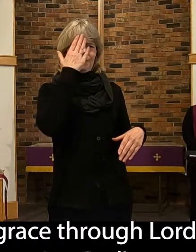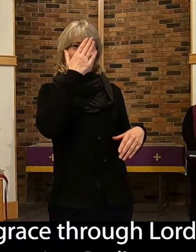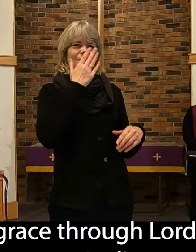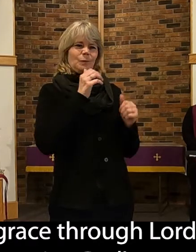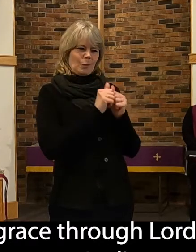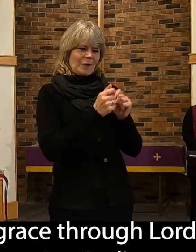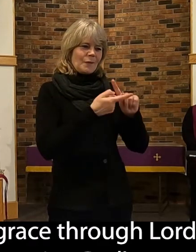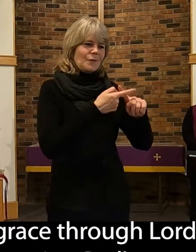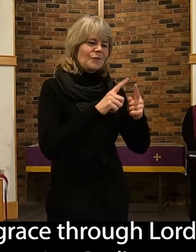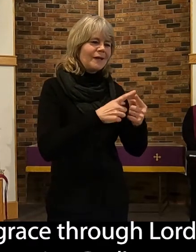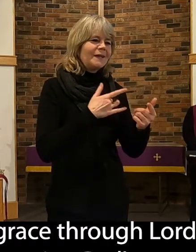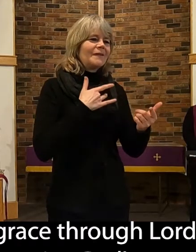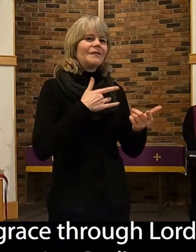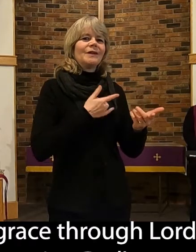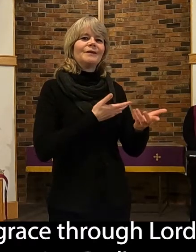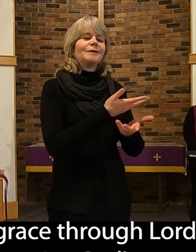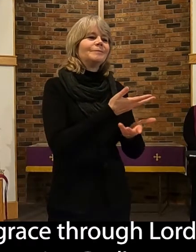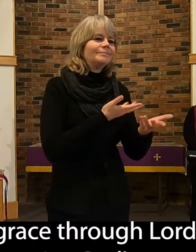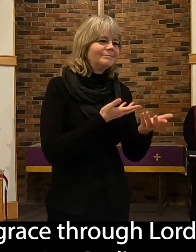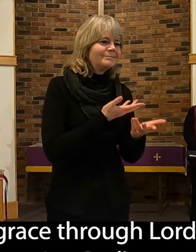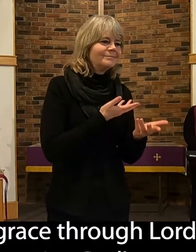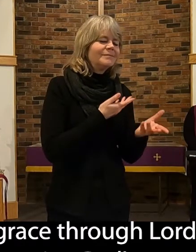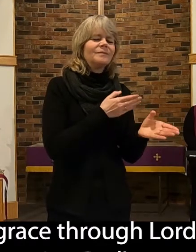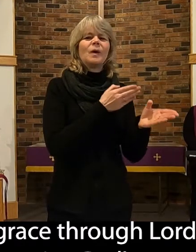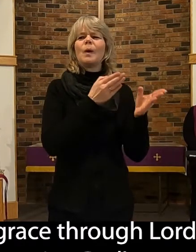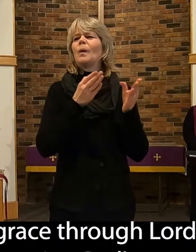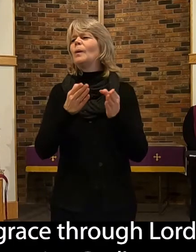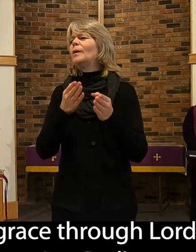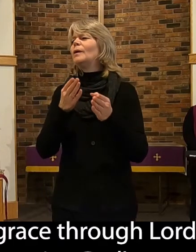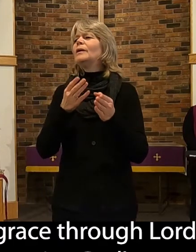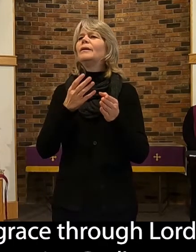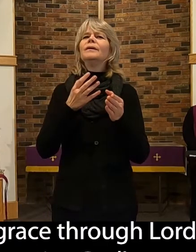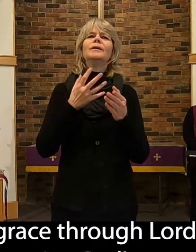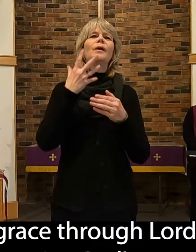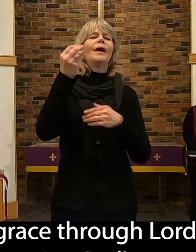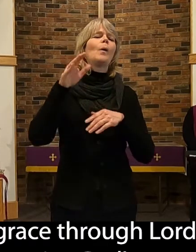Maybe it's something you noticed when you're out on a walk.